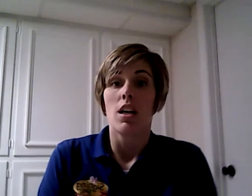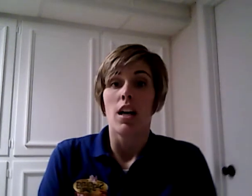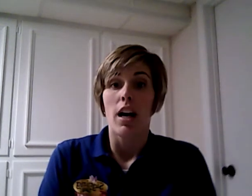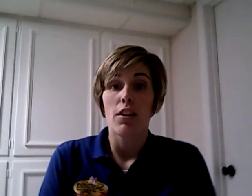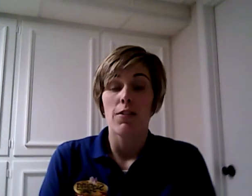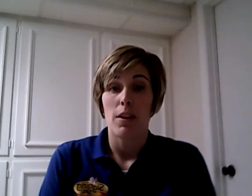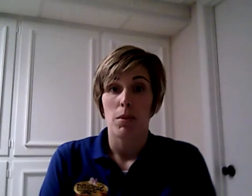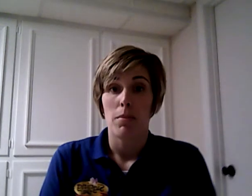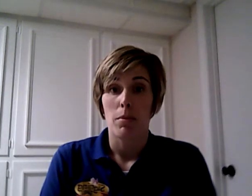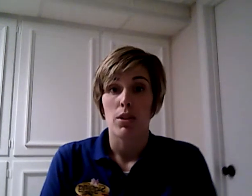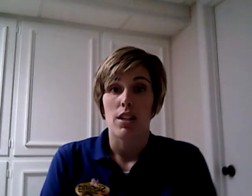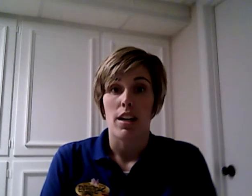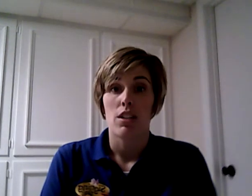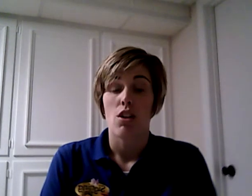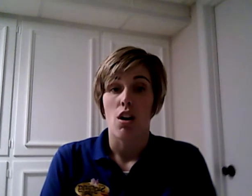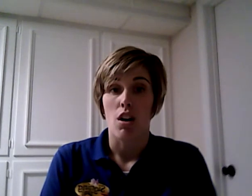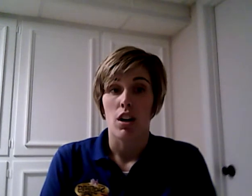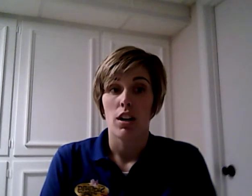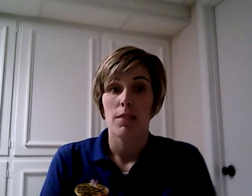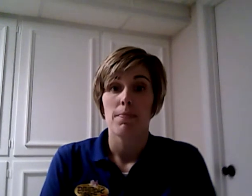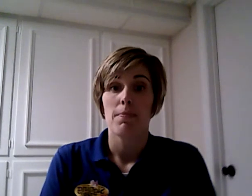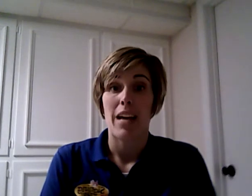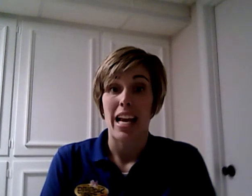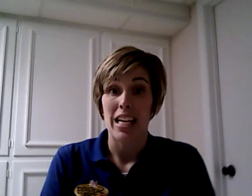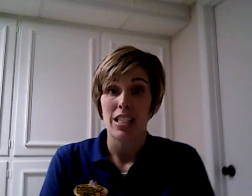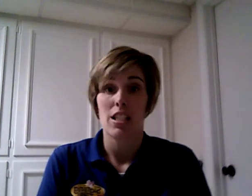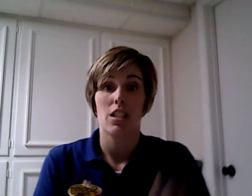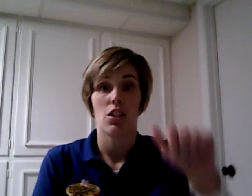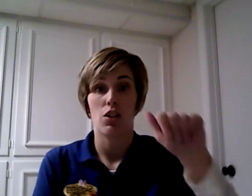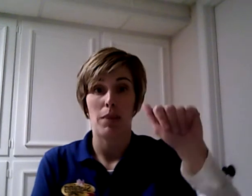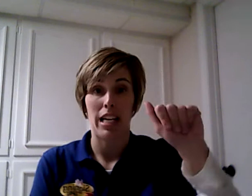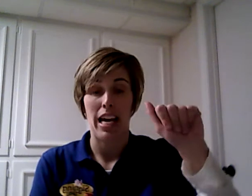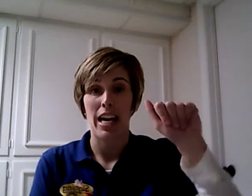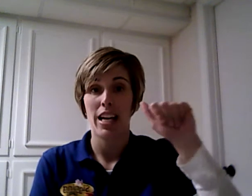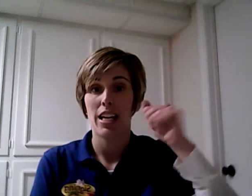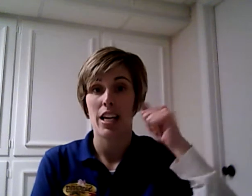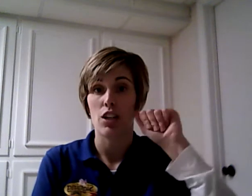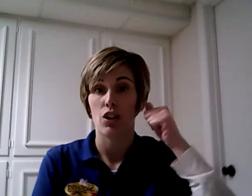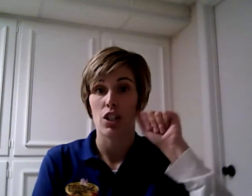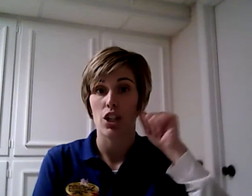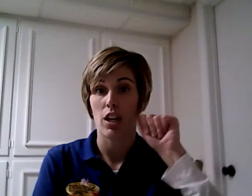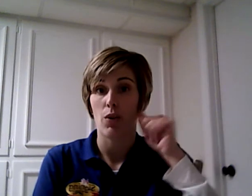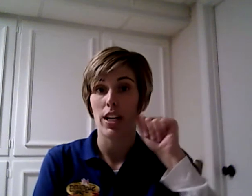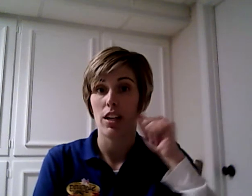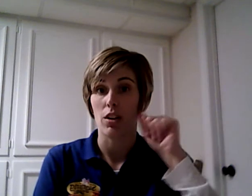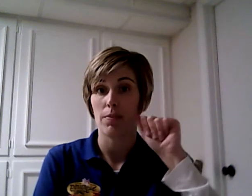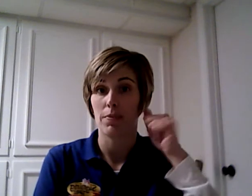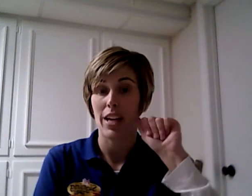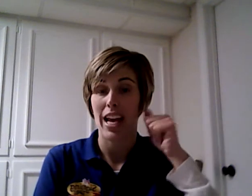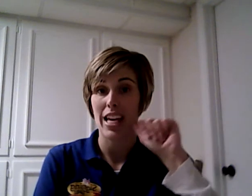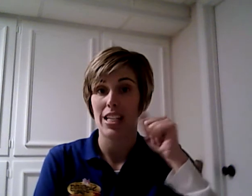Other family member signs are aunt. You're going make an A and you're going to shake it right here. Aunt.